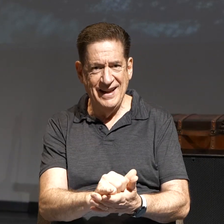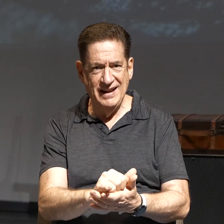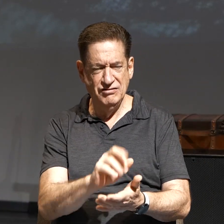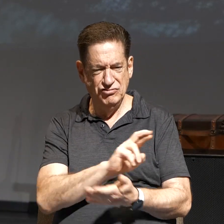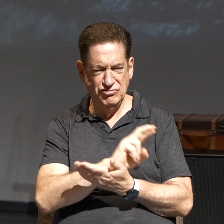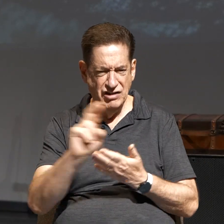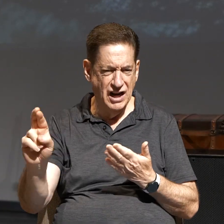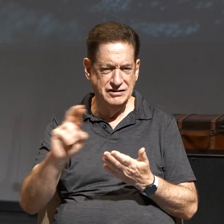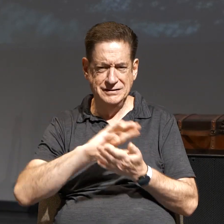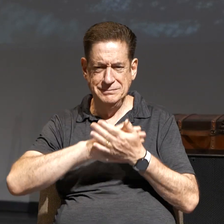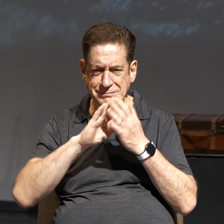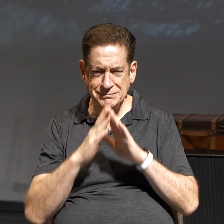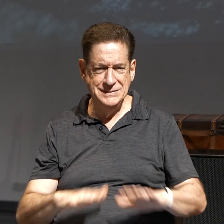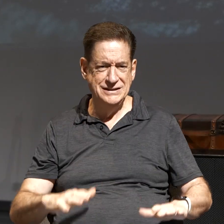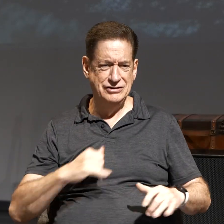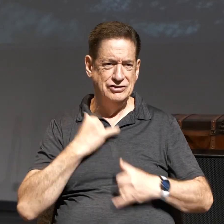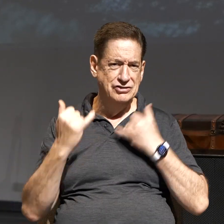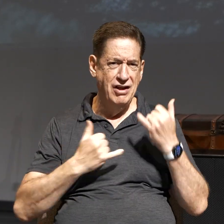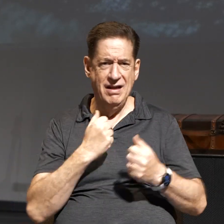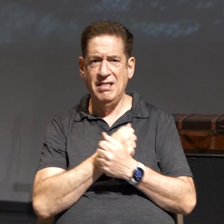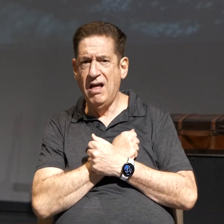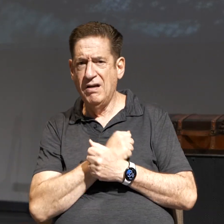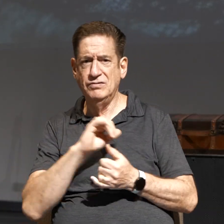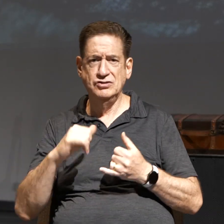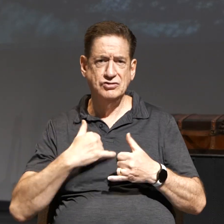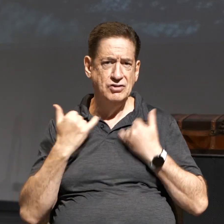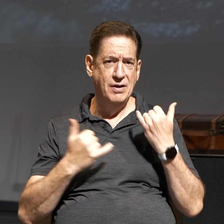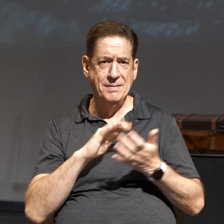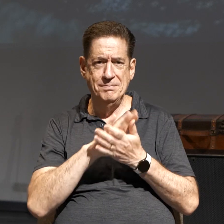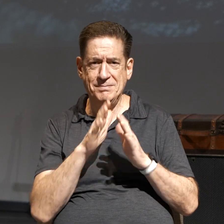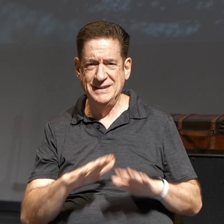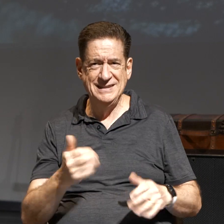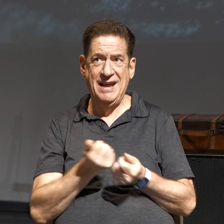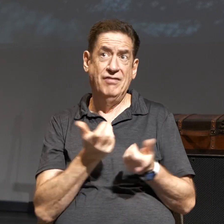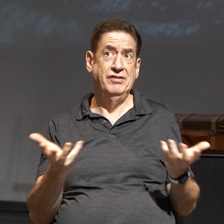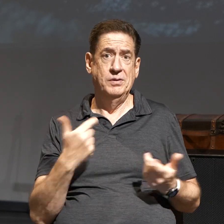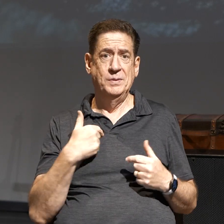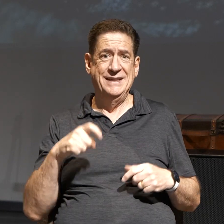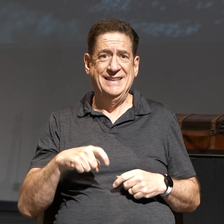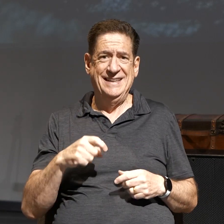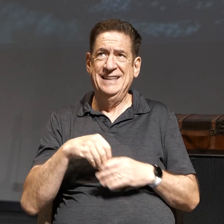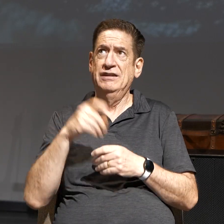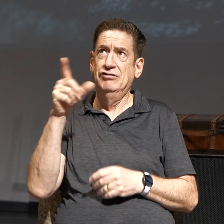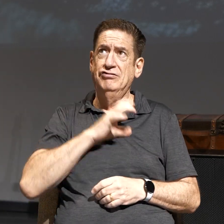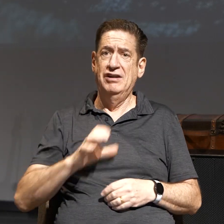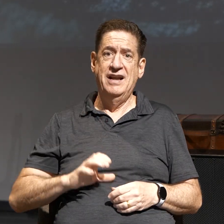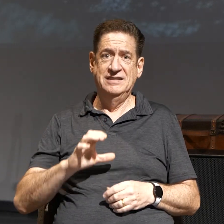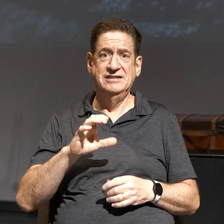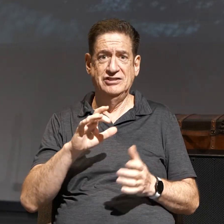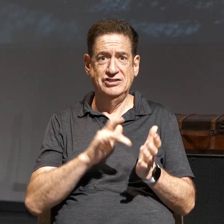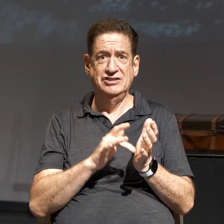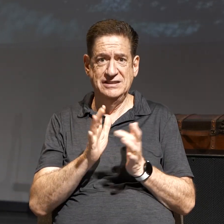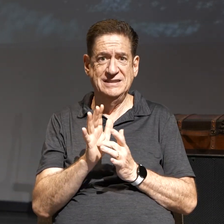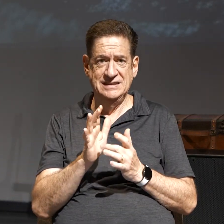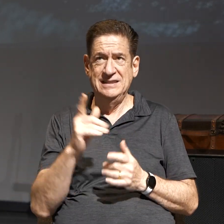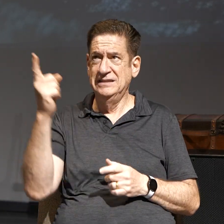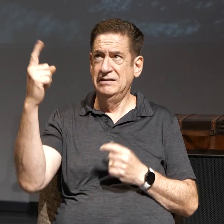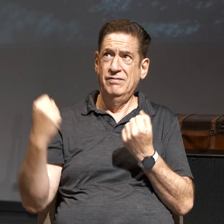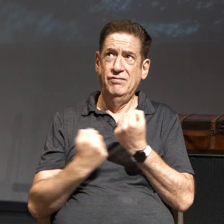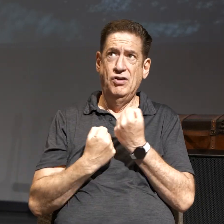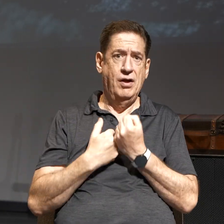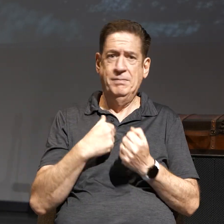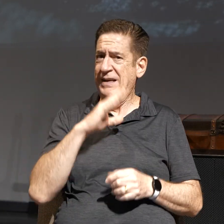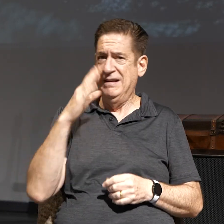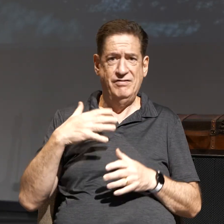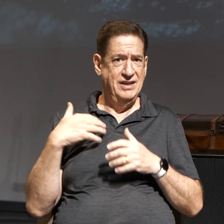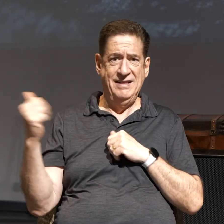Righteousness, peace, and joy, love, joy, peace, everything we need in Christ Jesus. My perspective. He's for me. He will never leave me